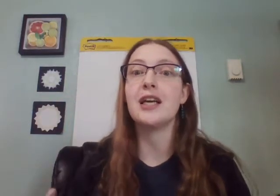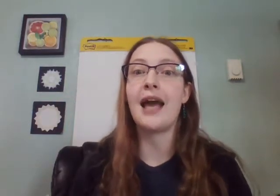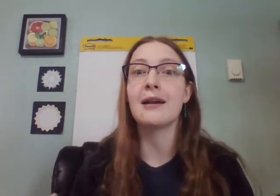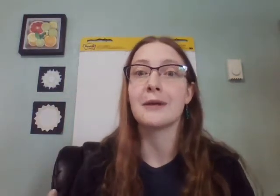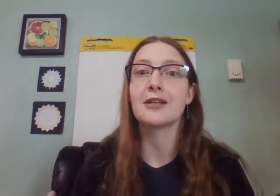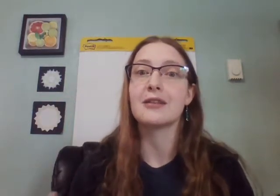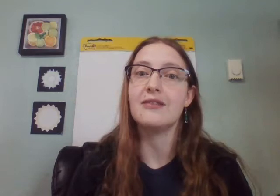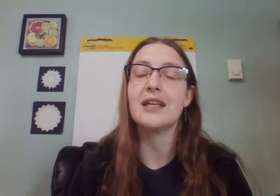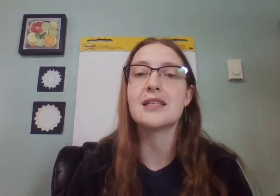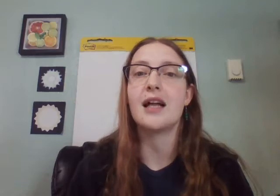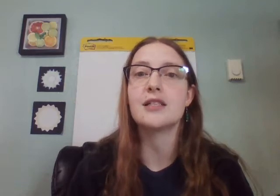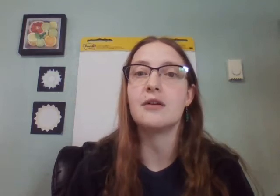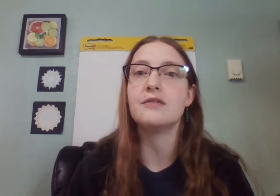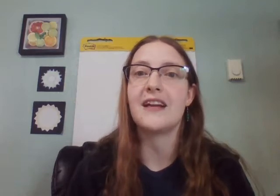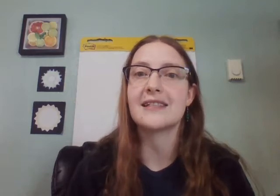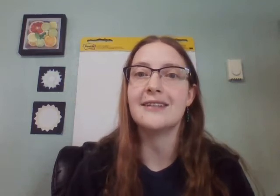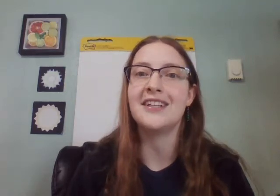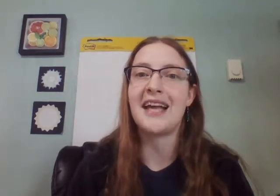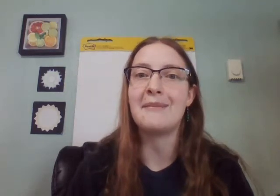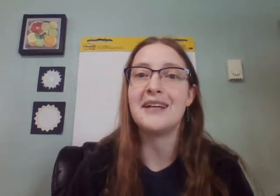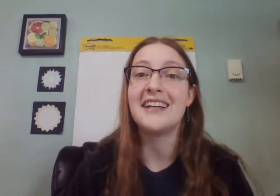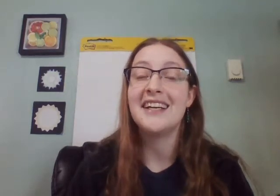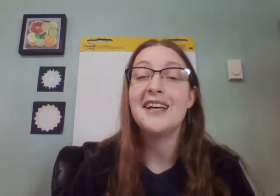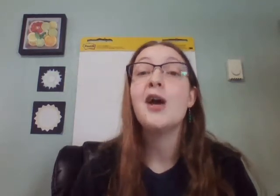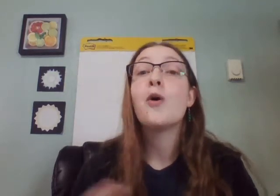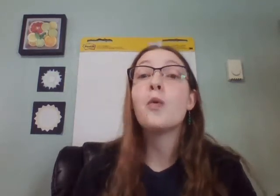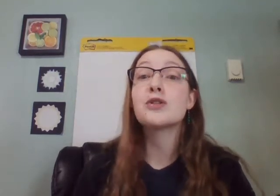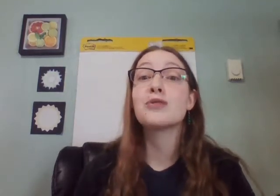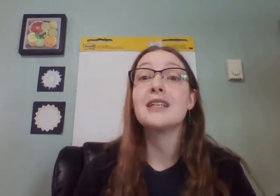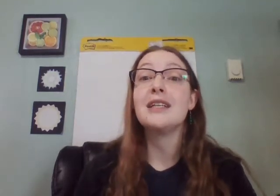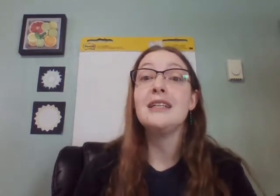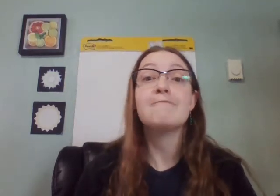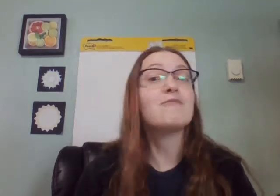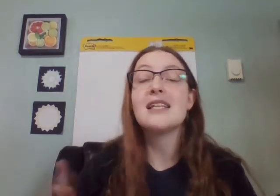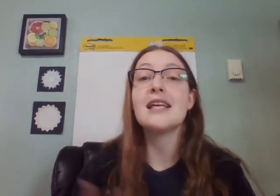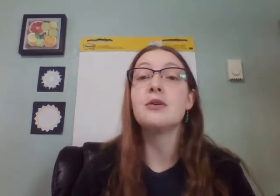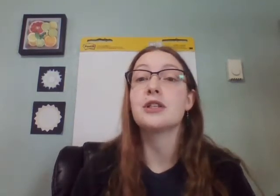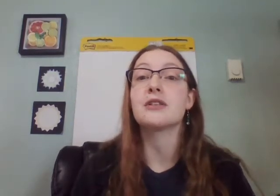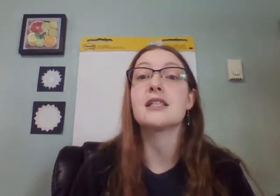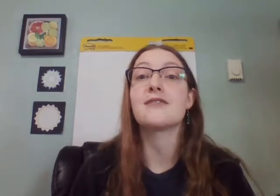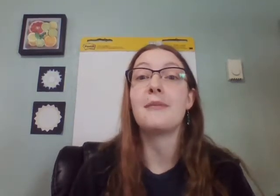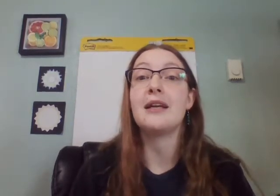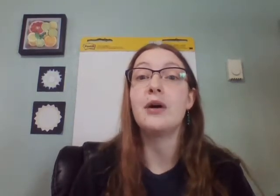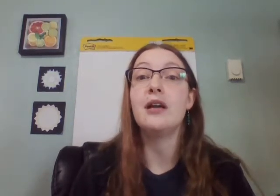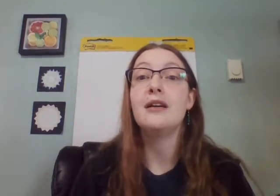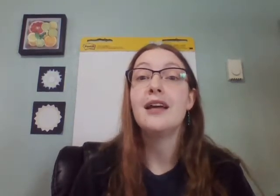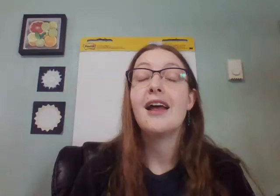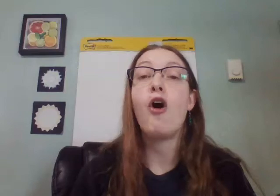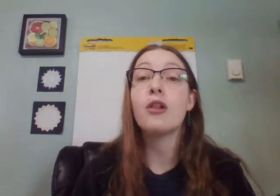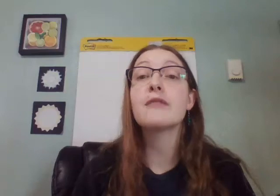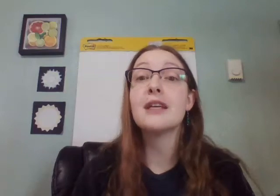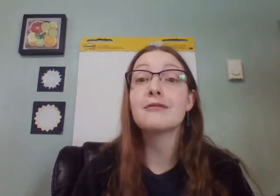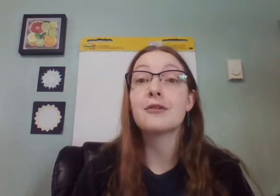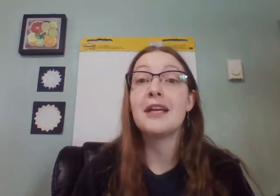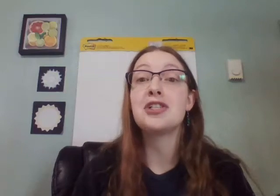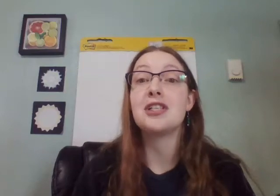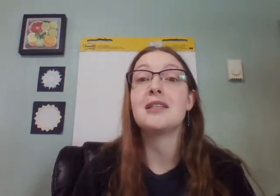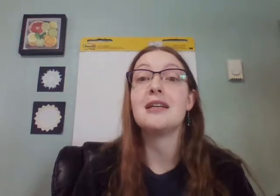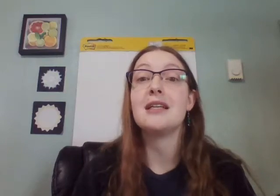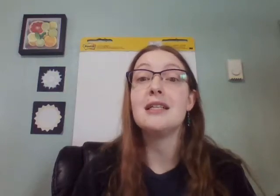a caterpillar living inside its own fancy log cabin. What's really neat is they don't learn this from anyone. All of the information that they need